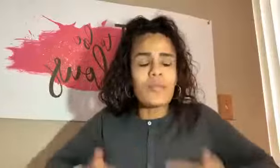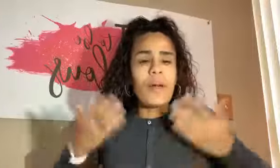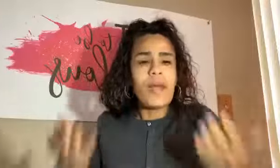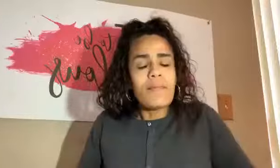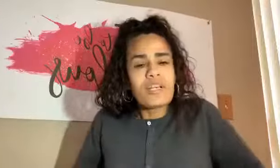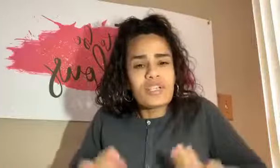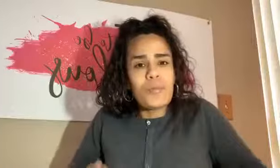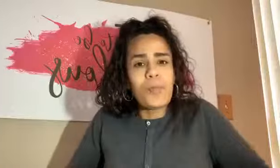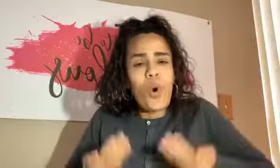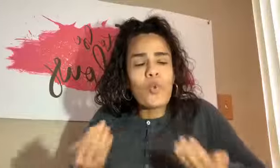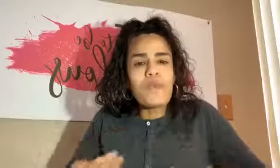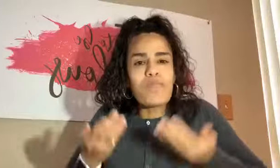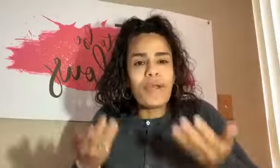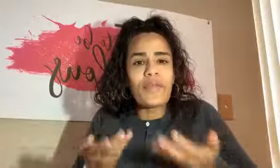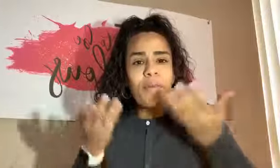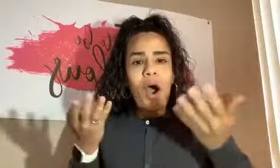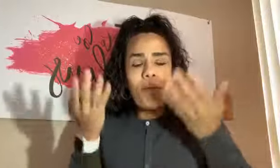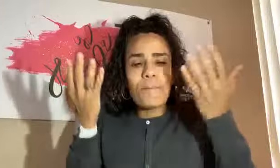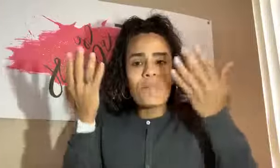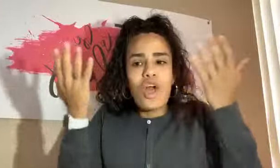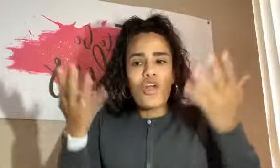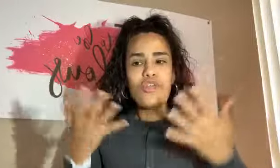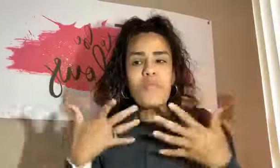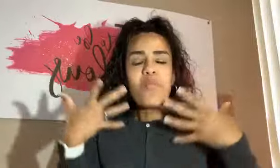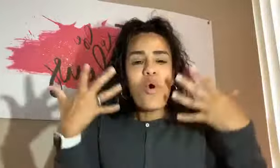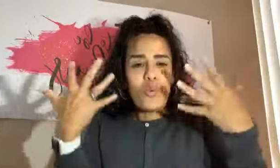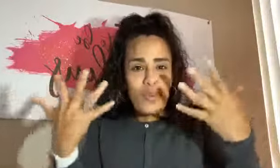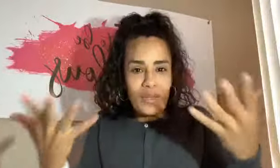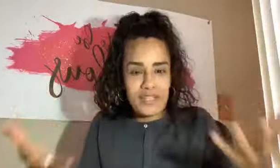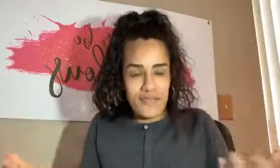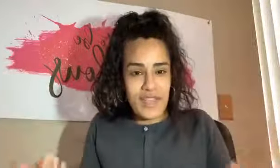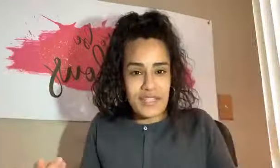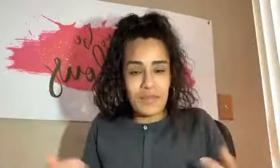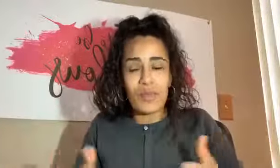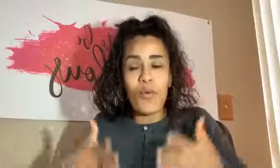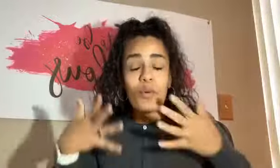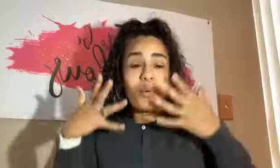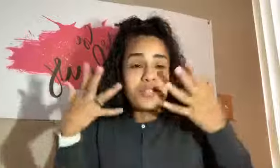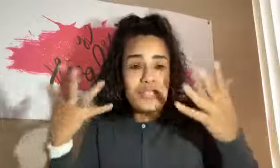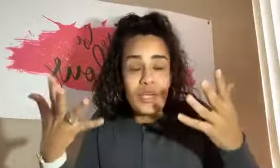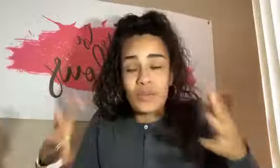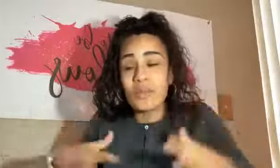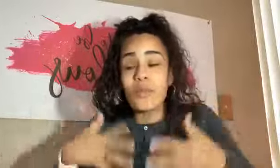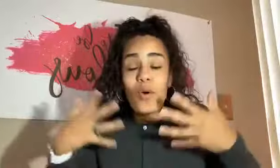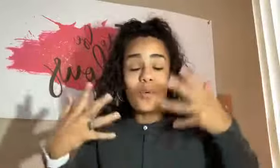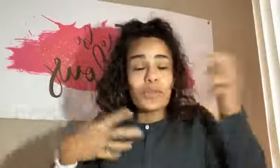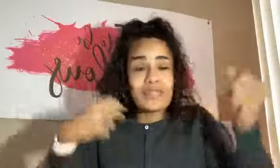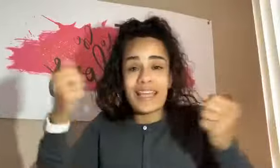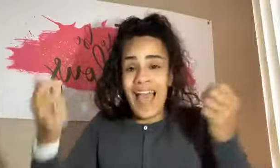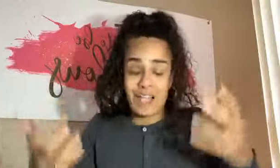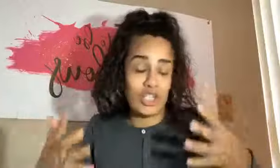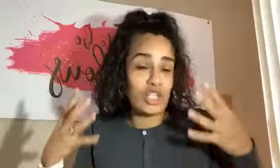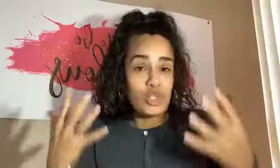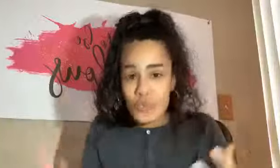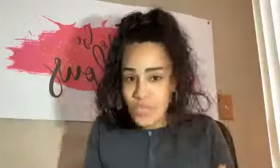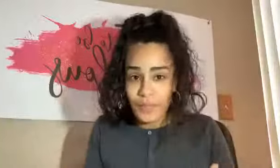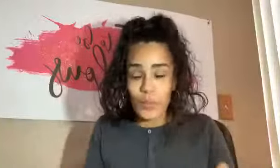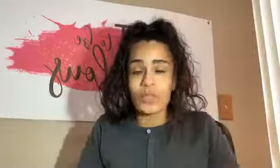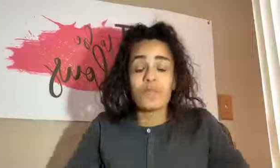them up because the more we bring them up, the more we want to face them, the more we want to deal with them, the more we want to take action and do something with them,